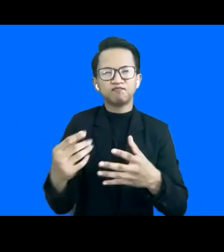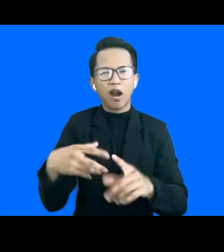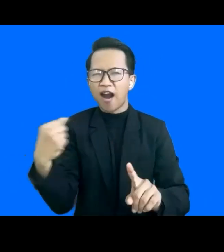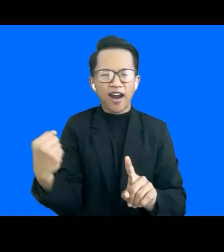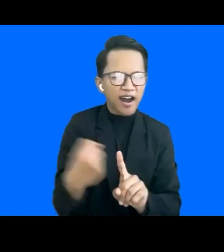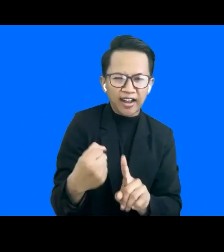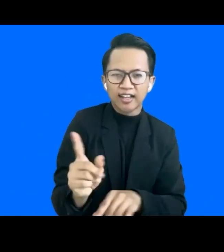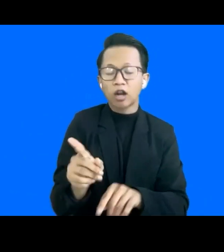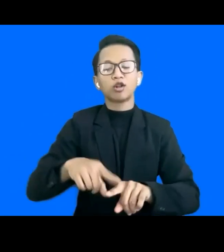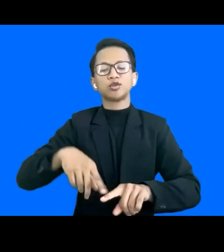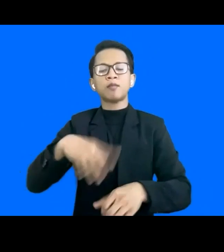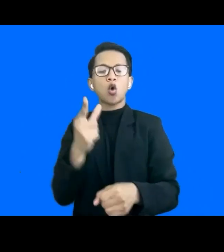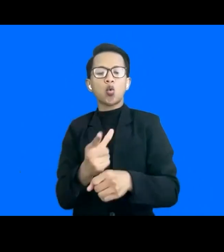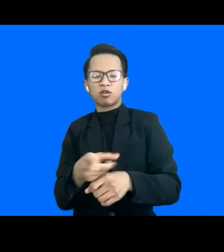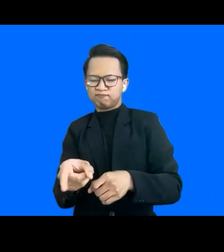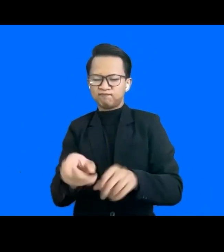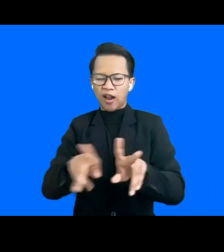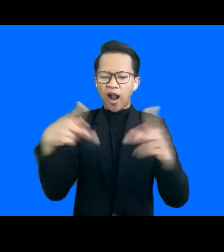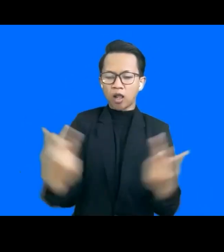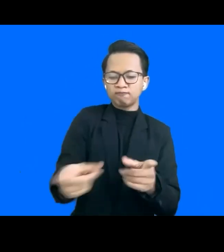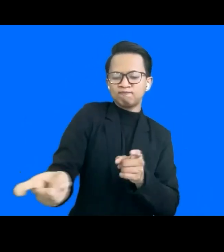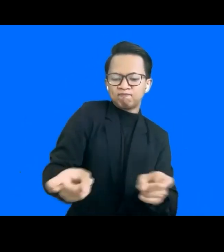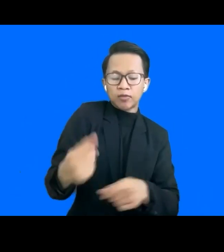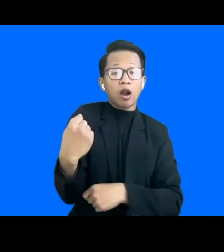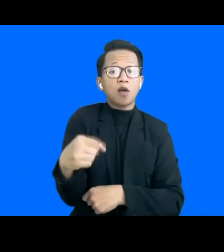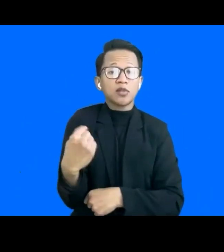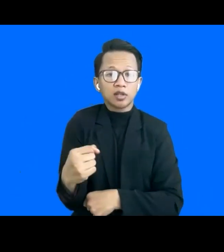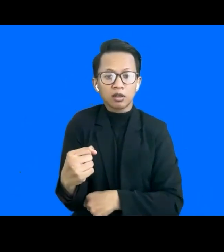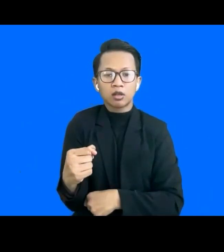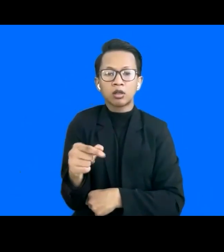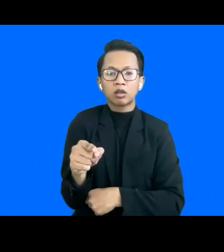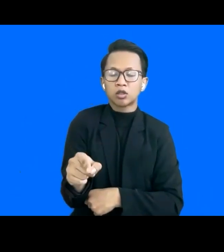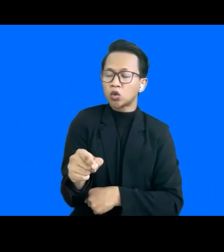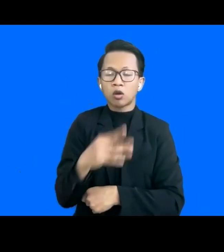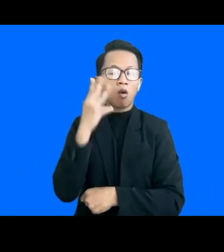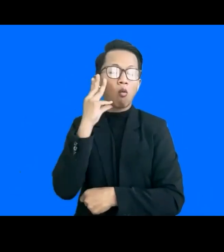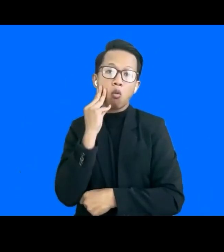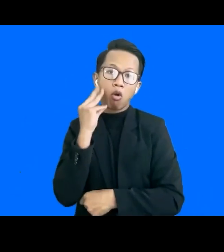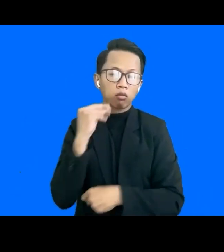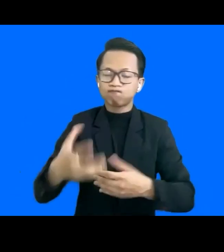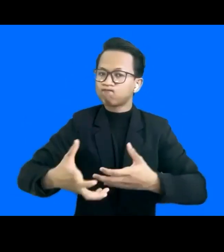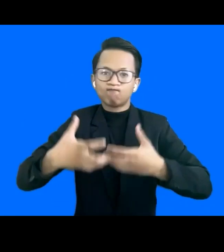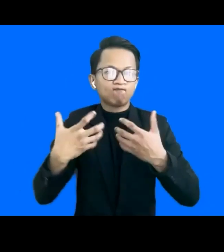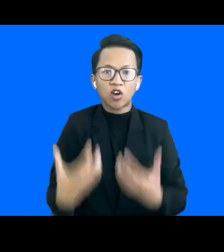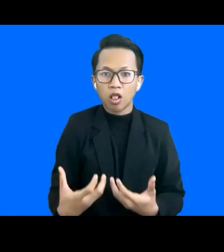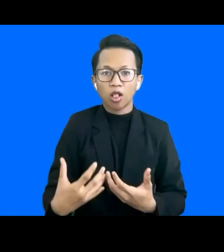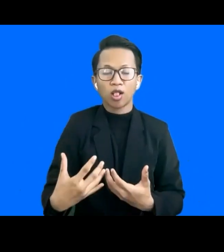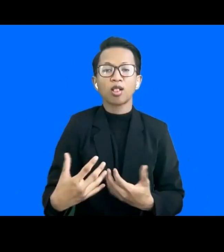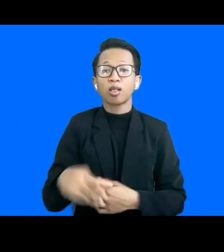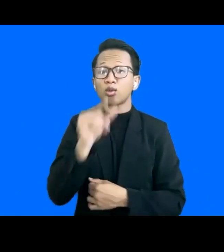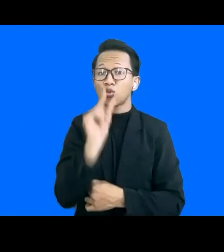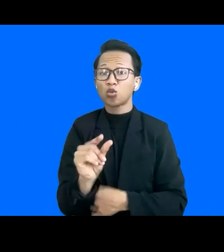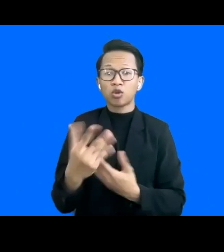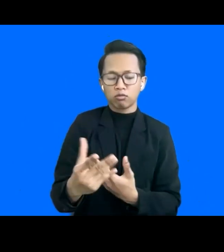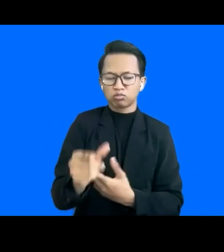to handle those issues in the classroom, it can be quite a traumatic experience for, you know, the person on the